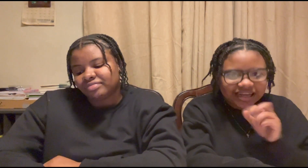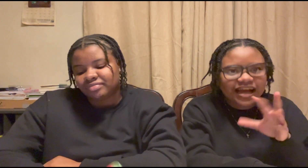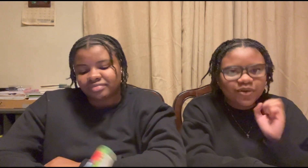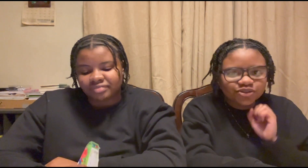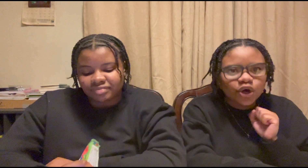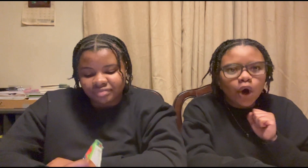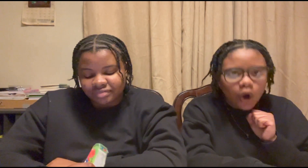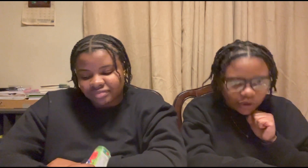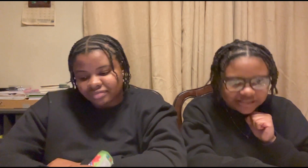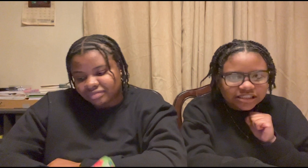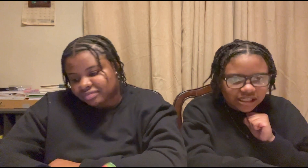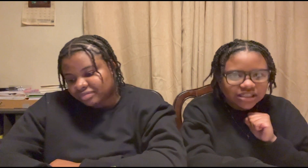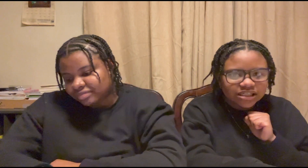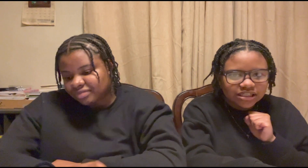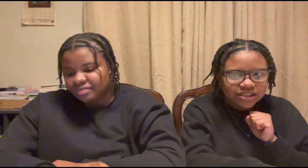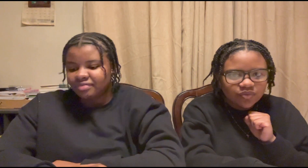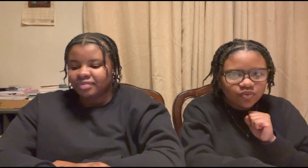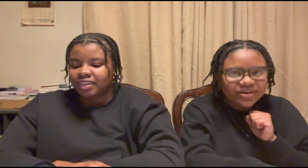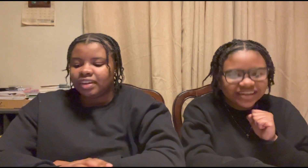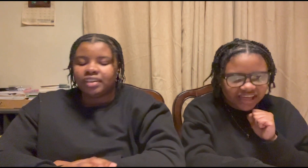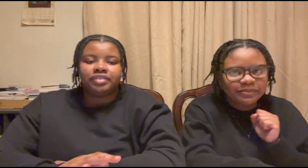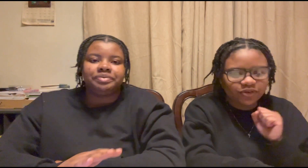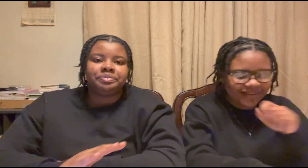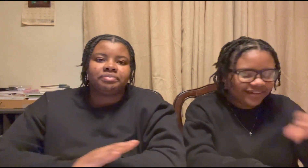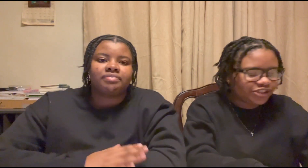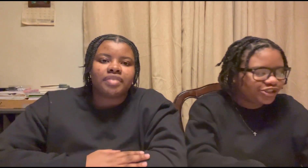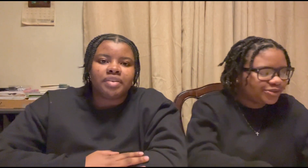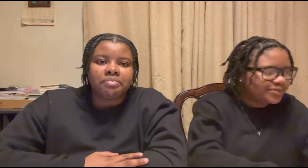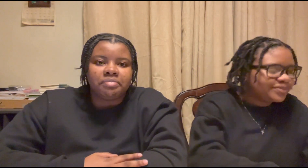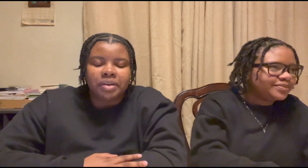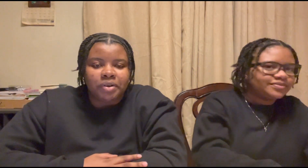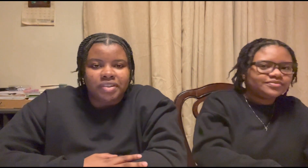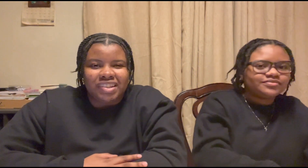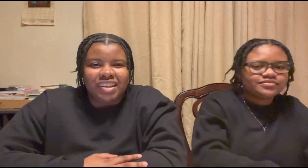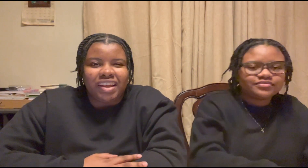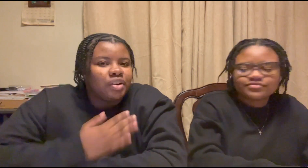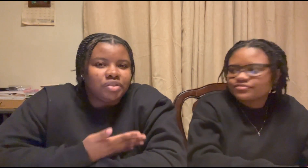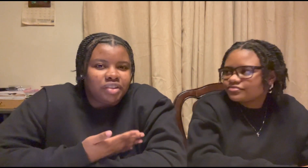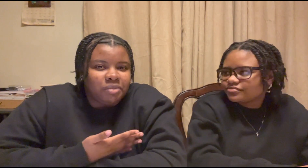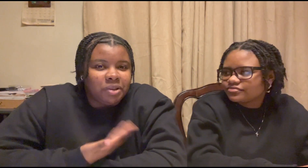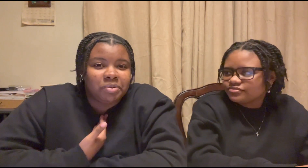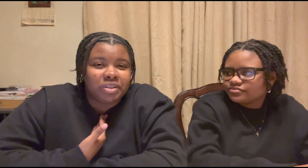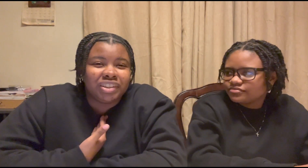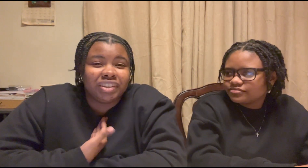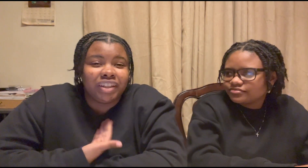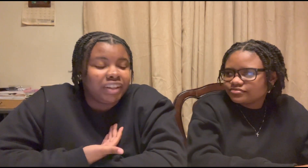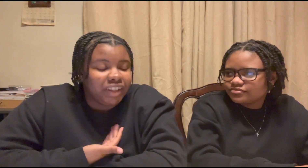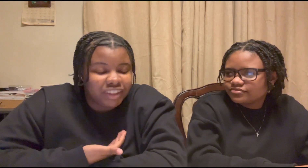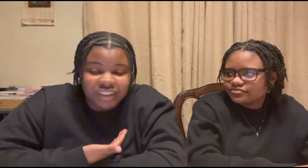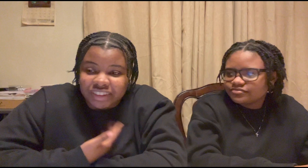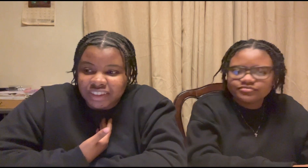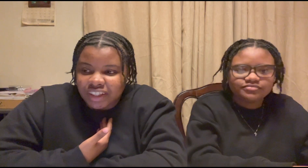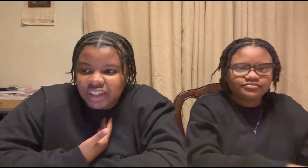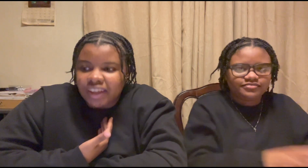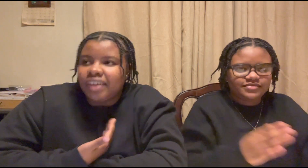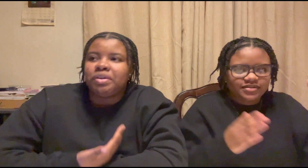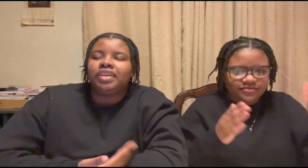tock i was hooked with a capital h me personally i don't see how people could get addicted to tick tock because